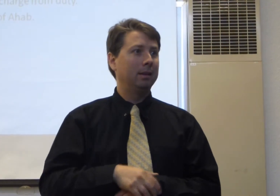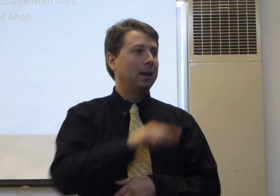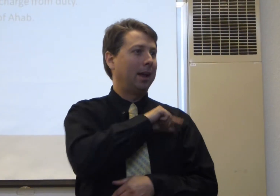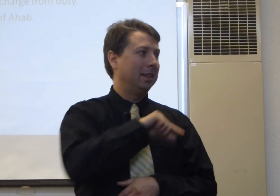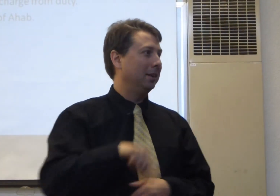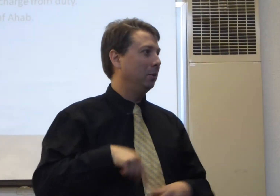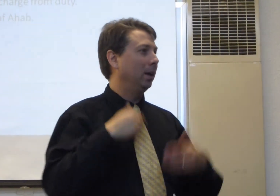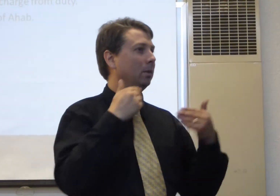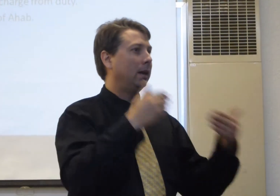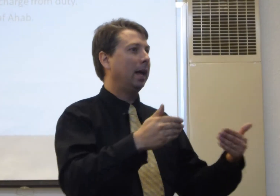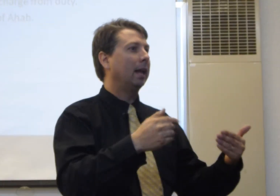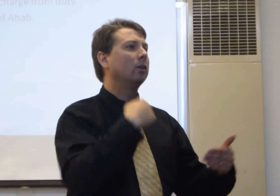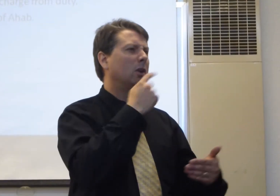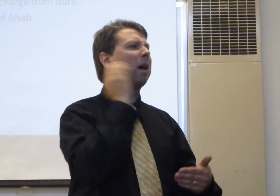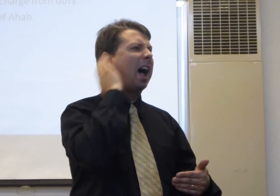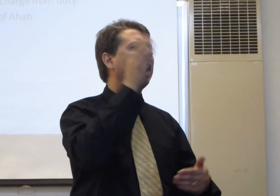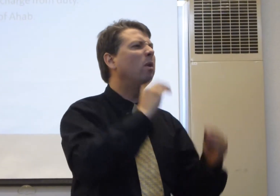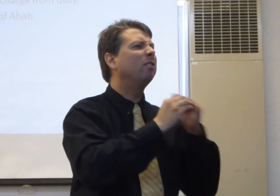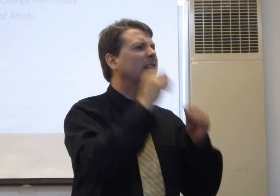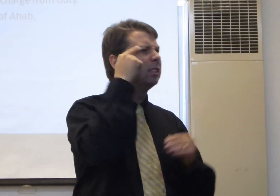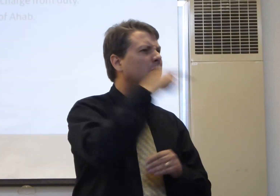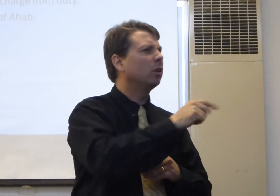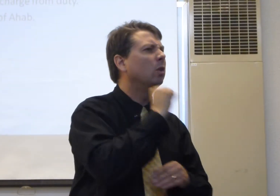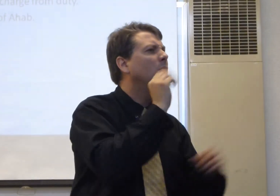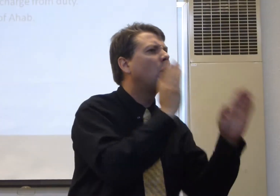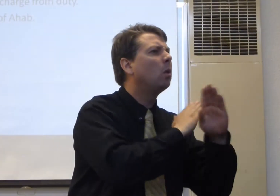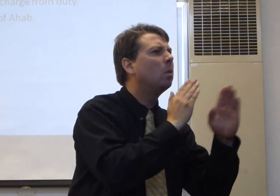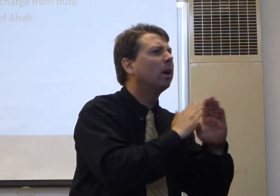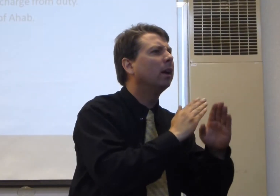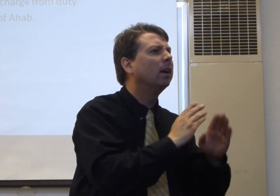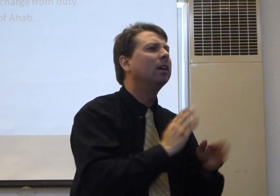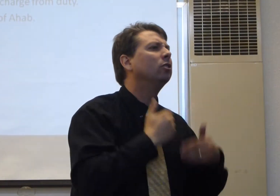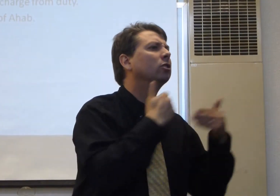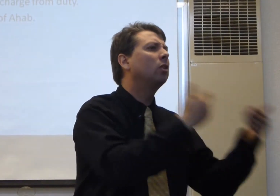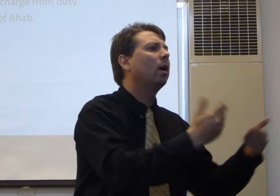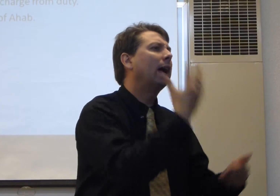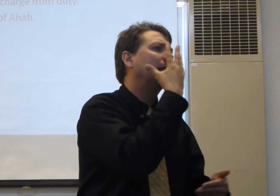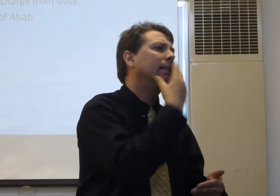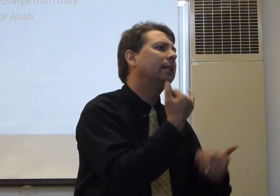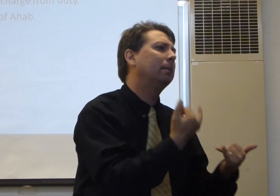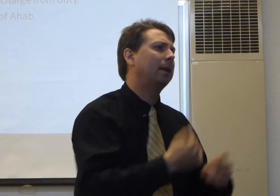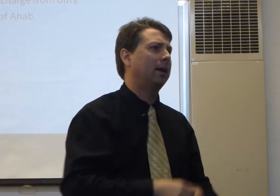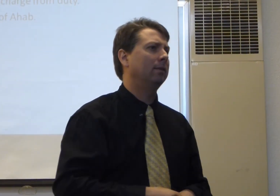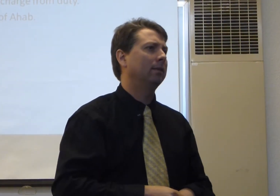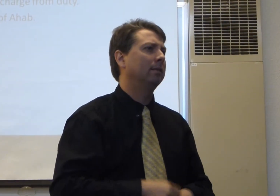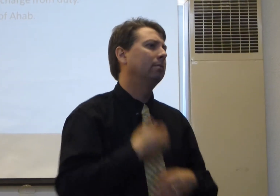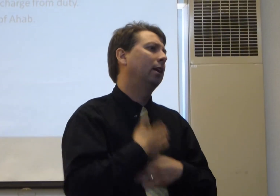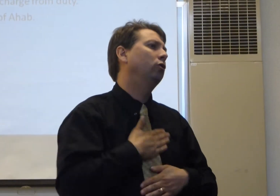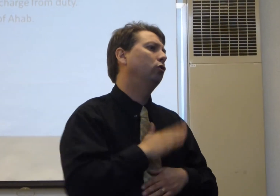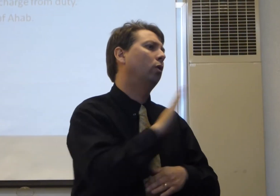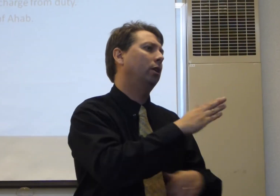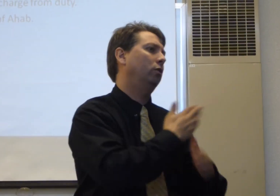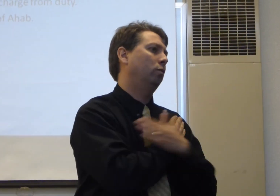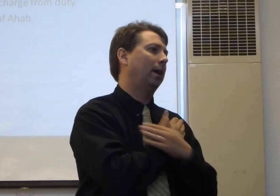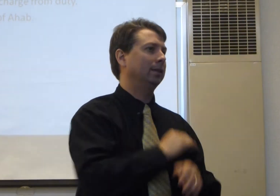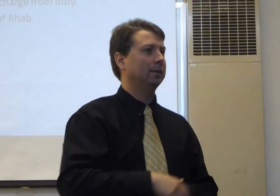And the queen went ahead and said, I will fix it to you. Don't worry. Just go ahead and sleep. Enjoy the rest.